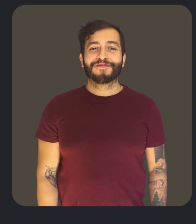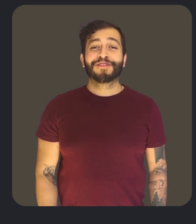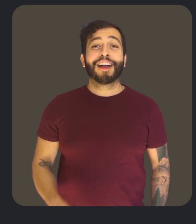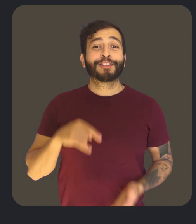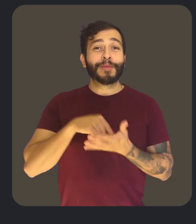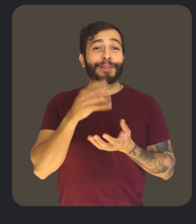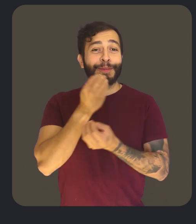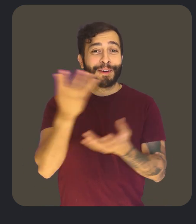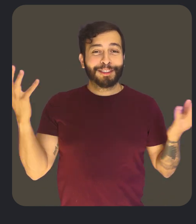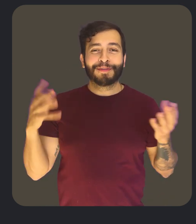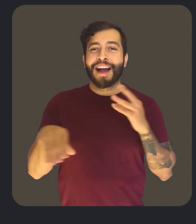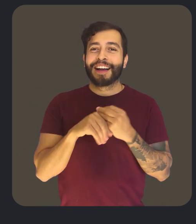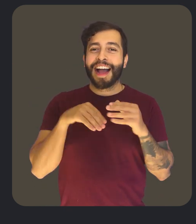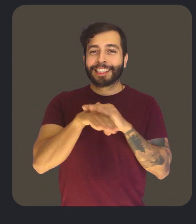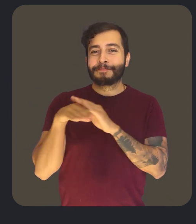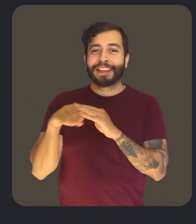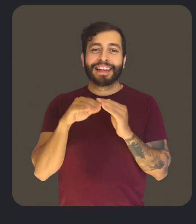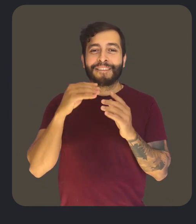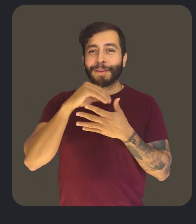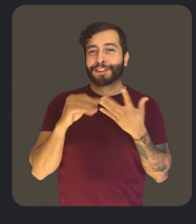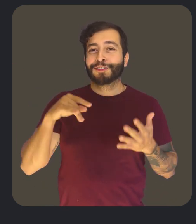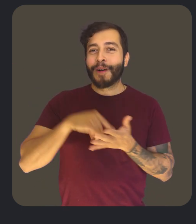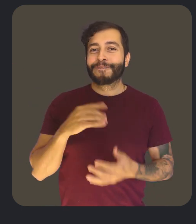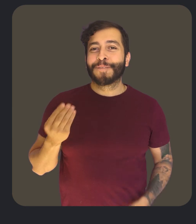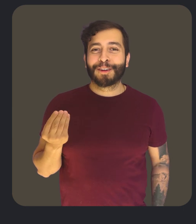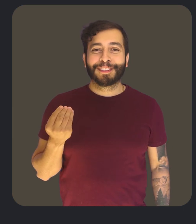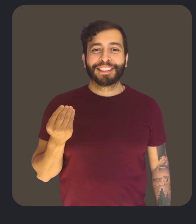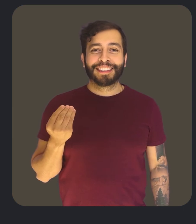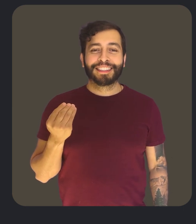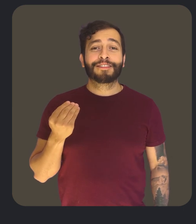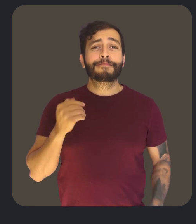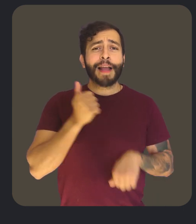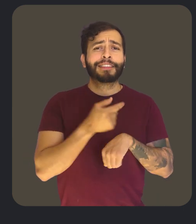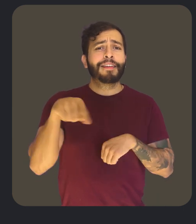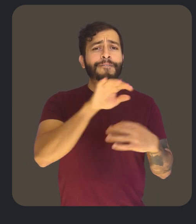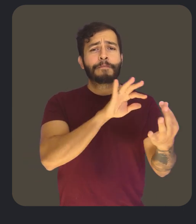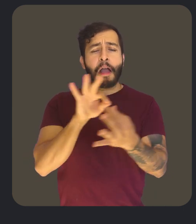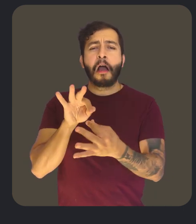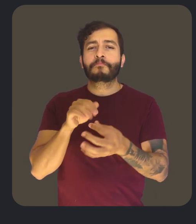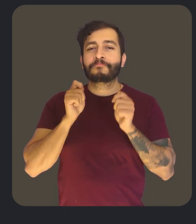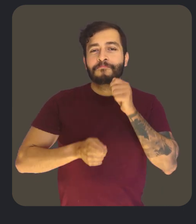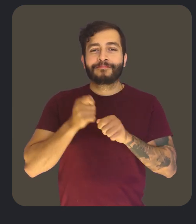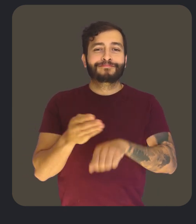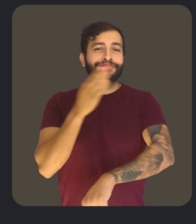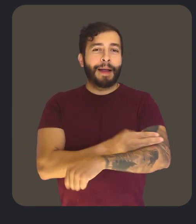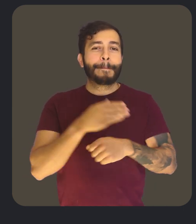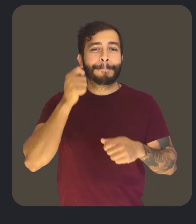In Android news, we've added new accessibility features to Android 14. Based on user feedback, we've updated magnification,